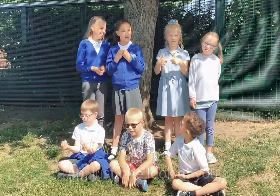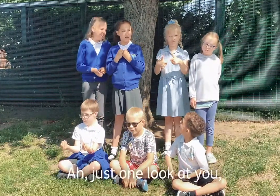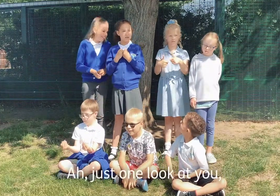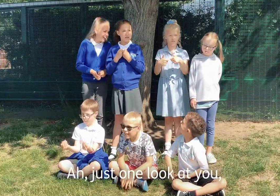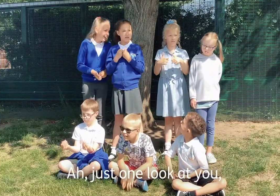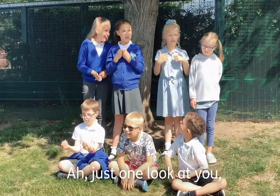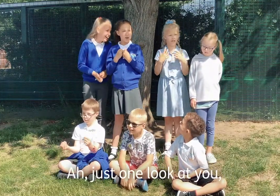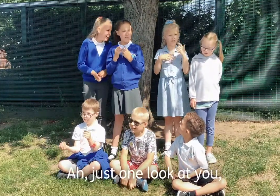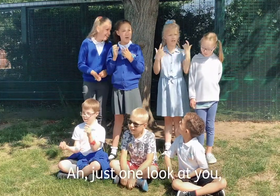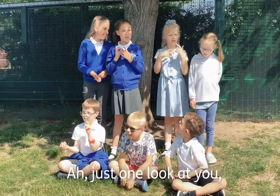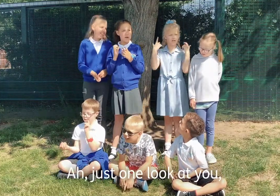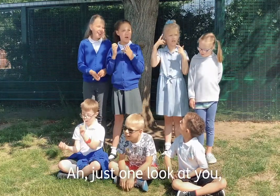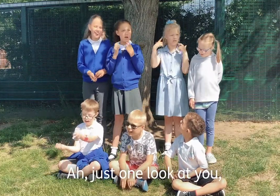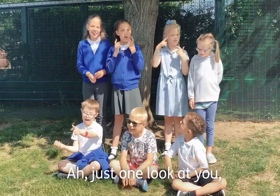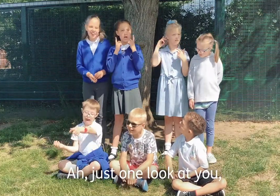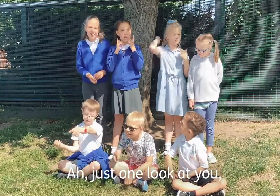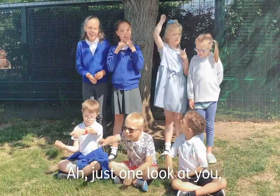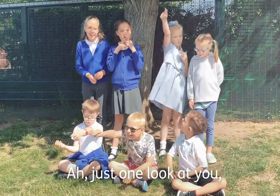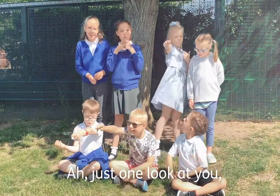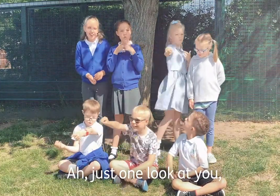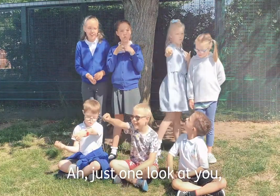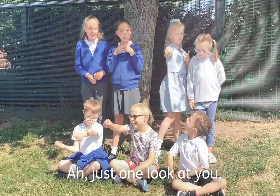I just want to look at you